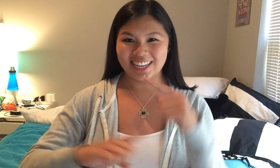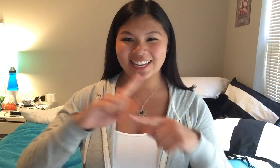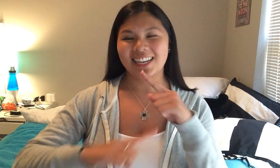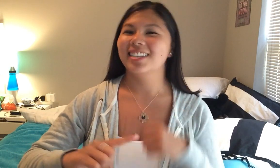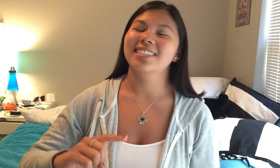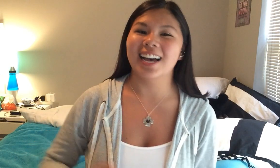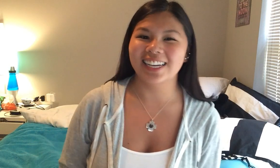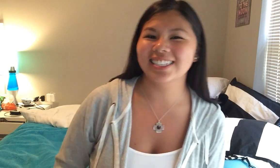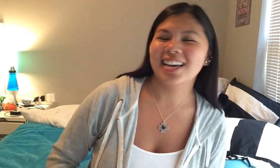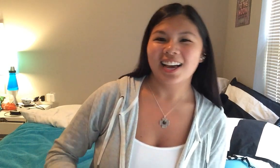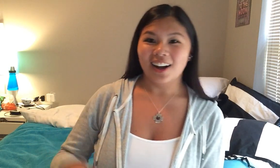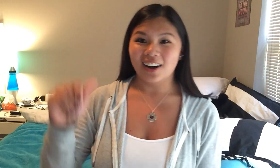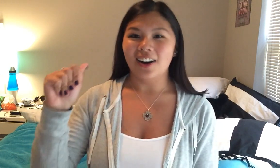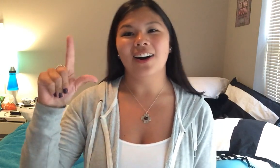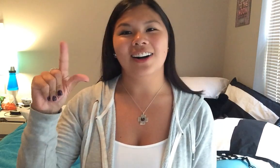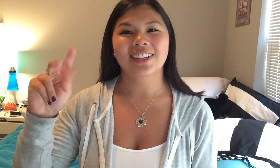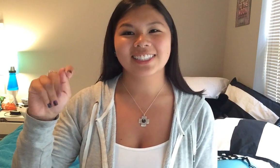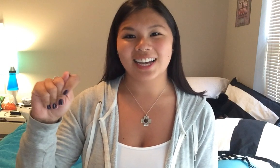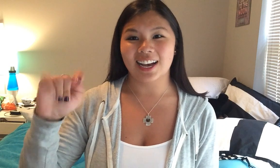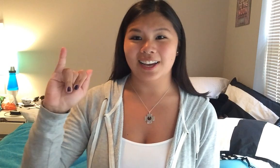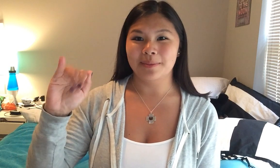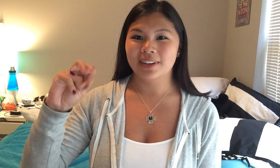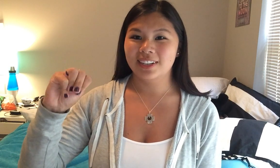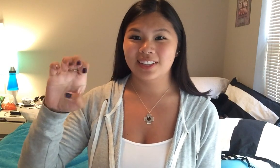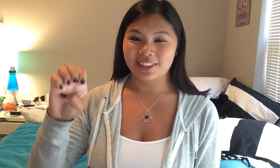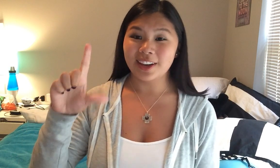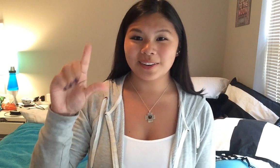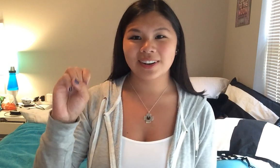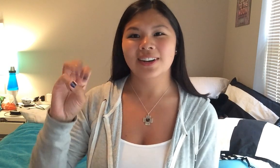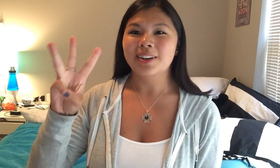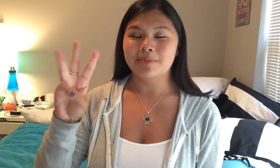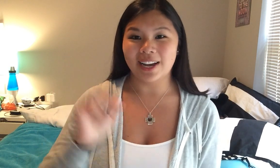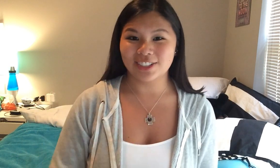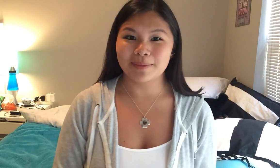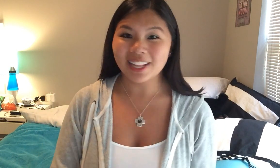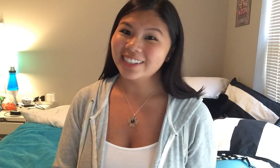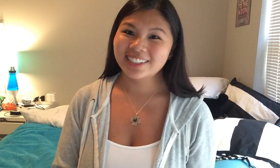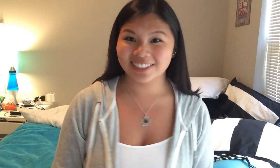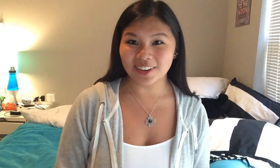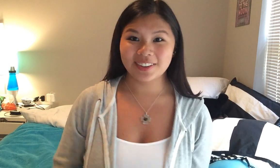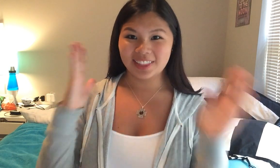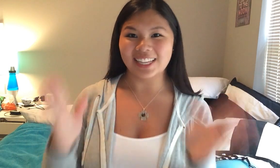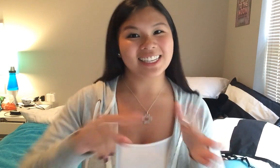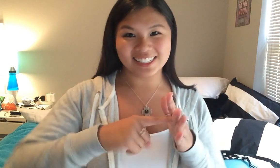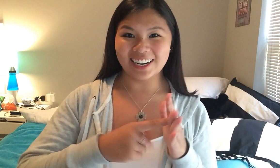signed all time low by John Bellon so let's get started